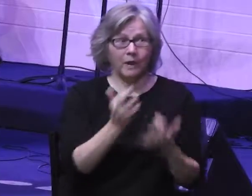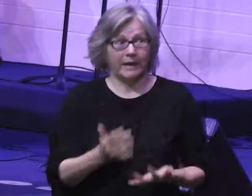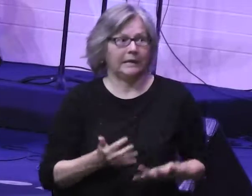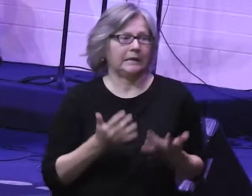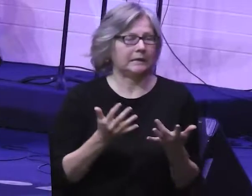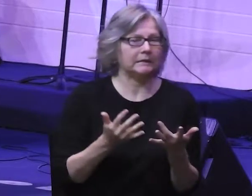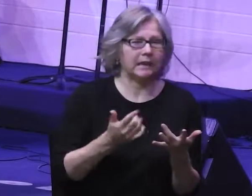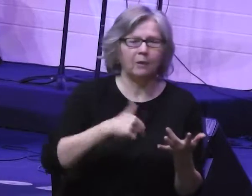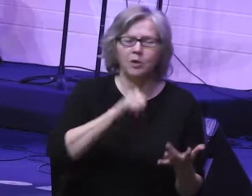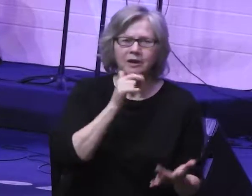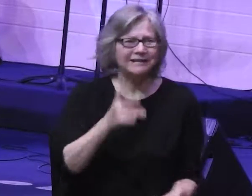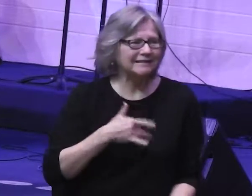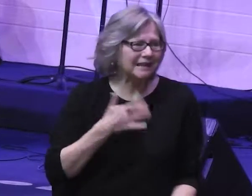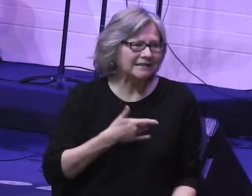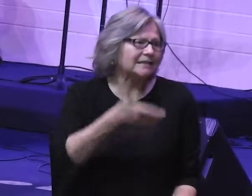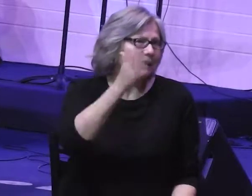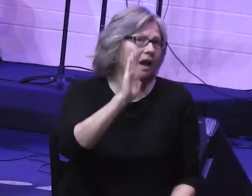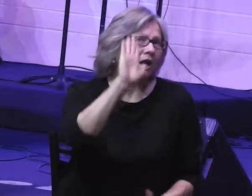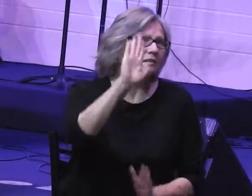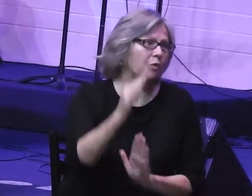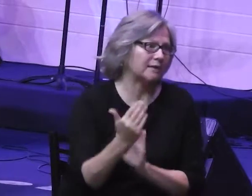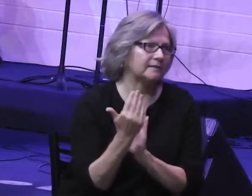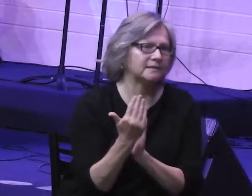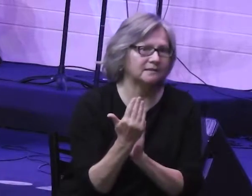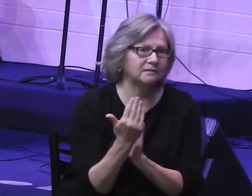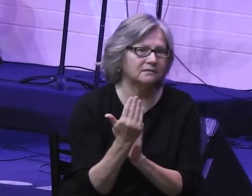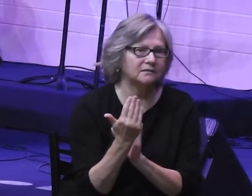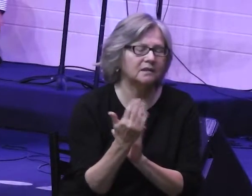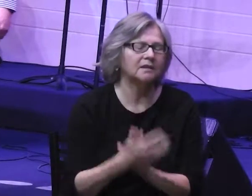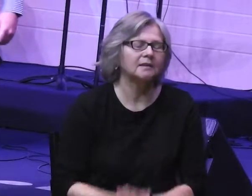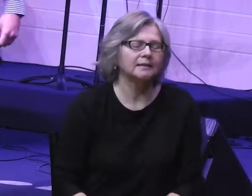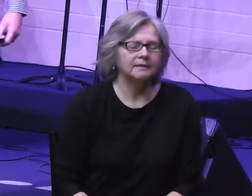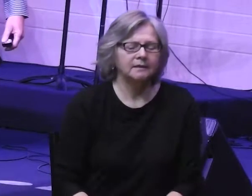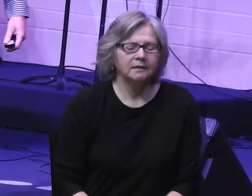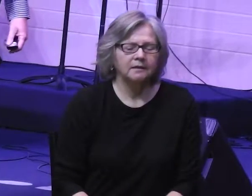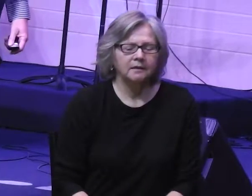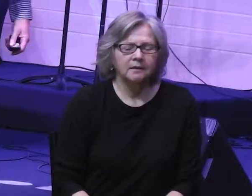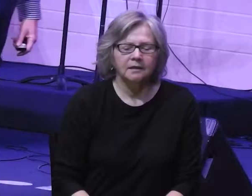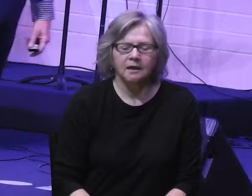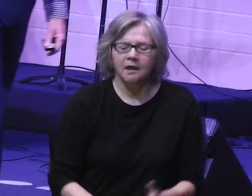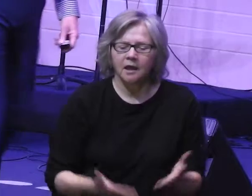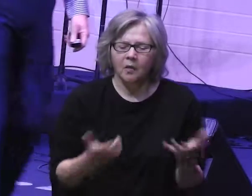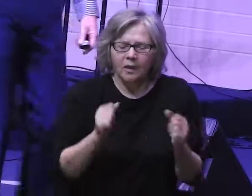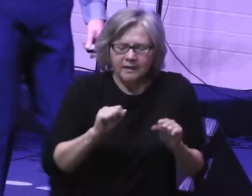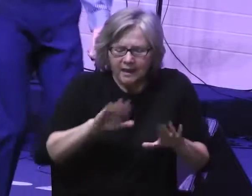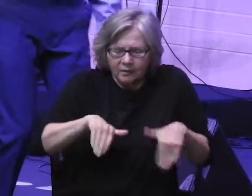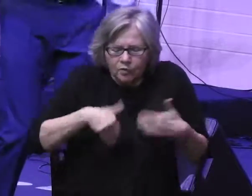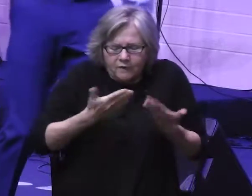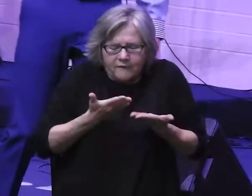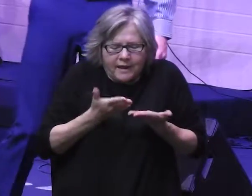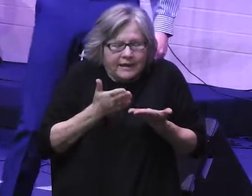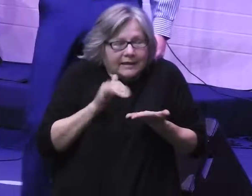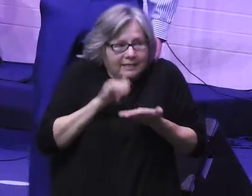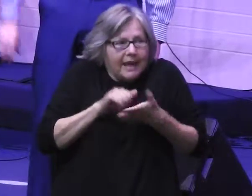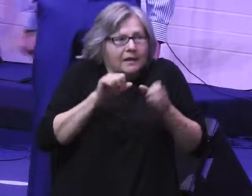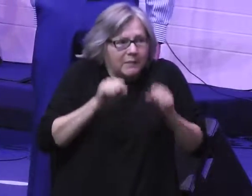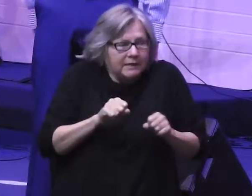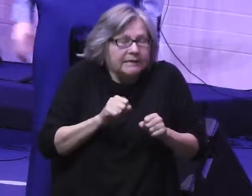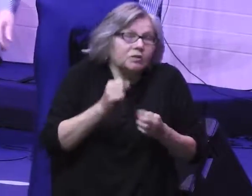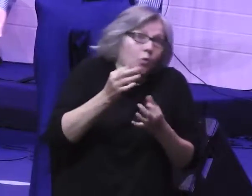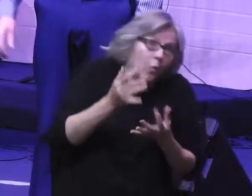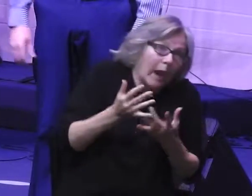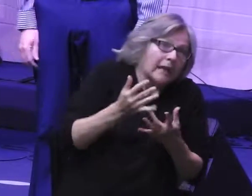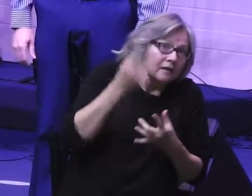waiting, and we're not sensing God's presence. You know, what can give us the ability to wait